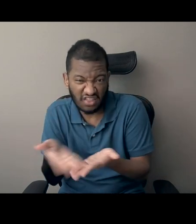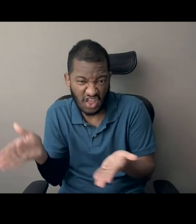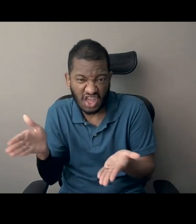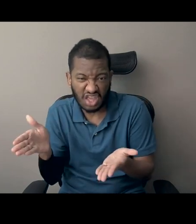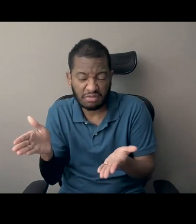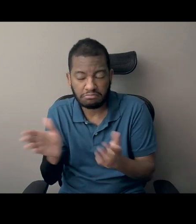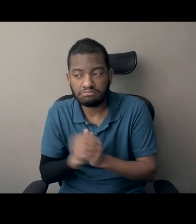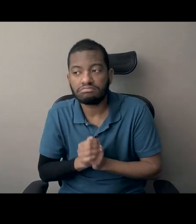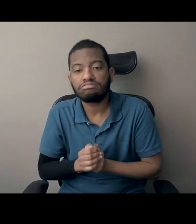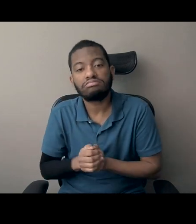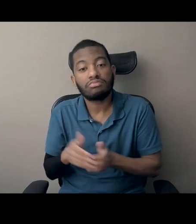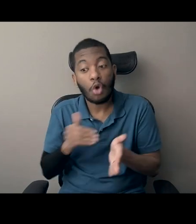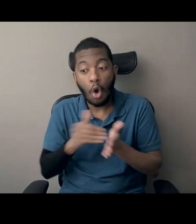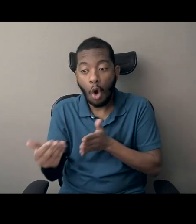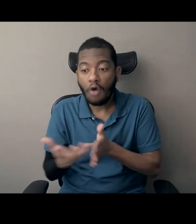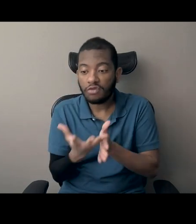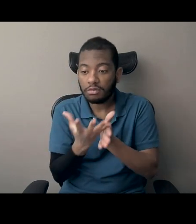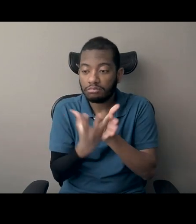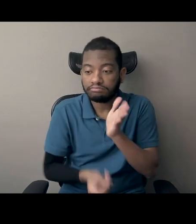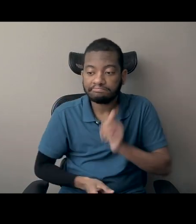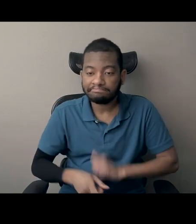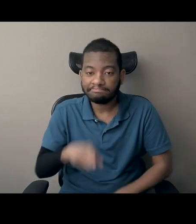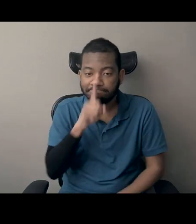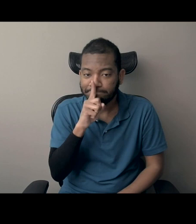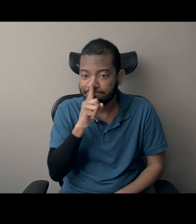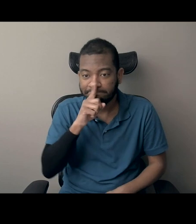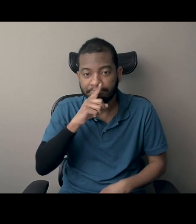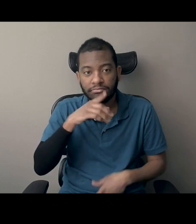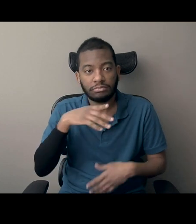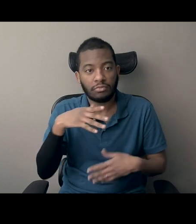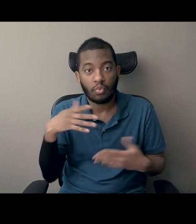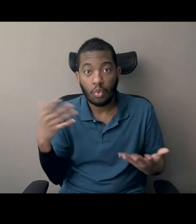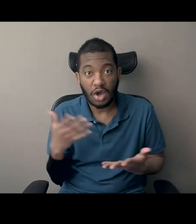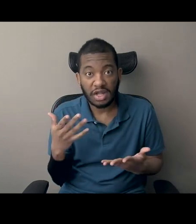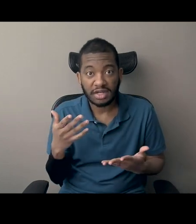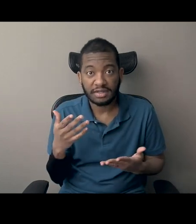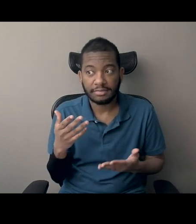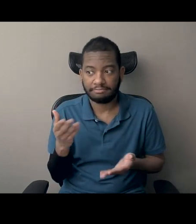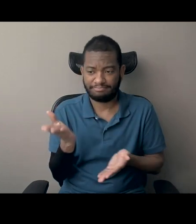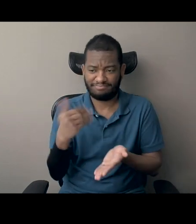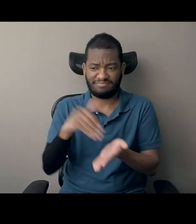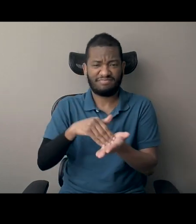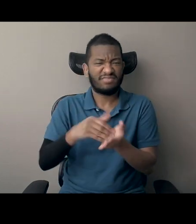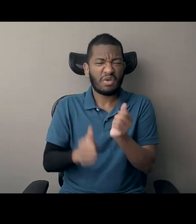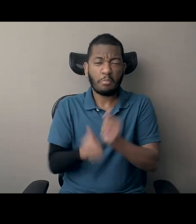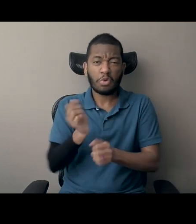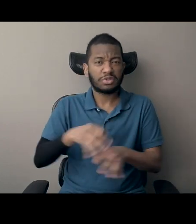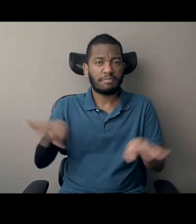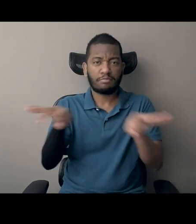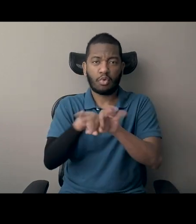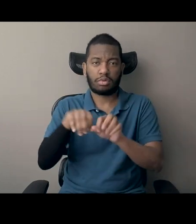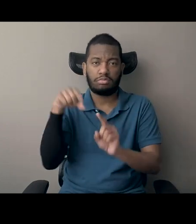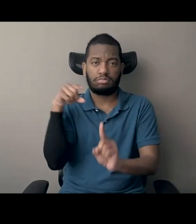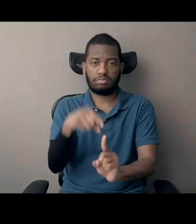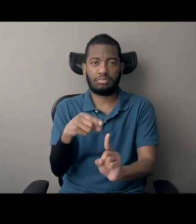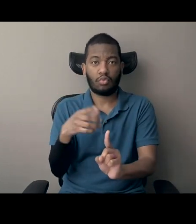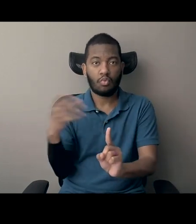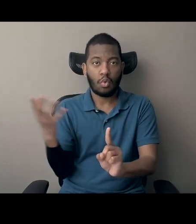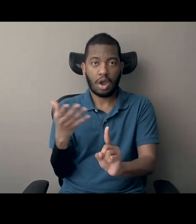minimized in this Reconstruction narrative is the central part of the story that, meanwhile,